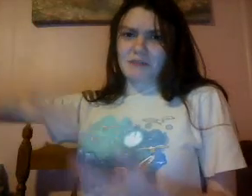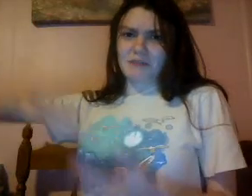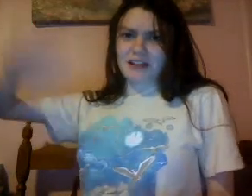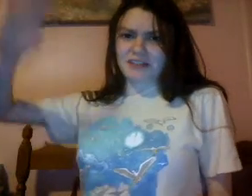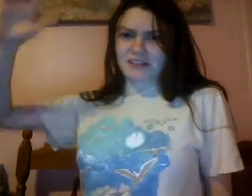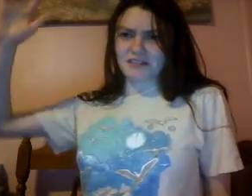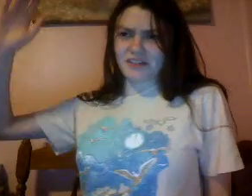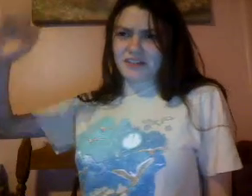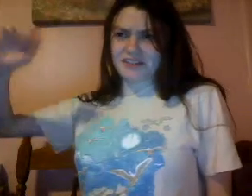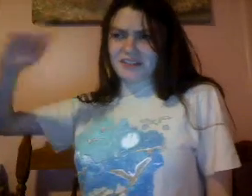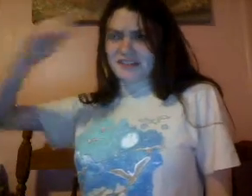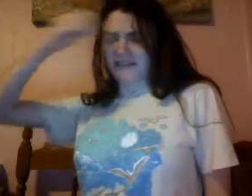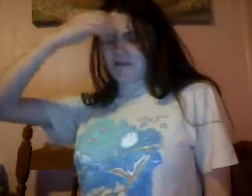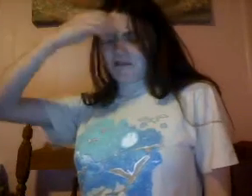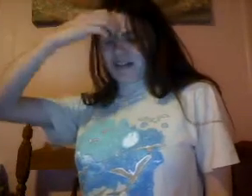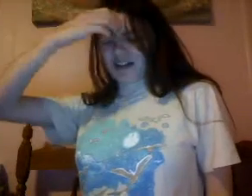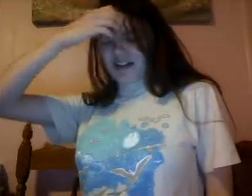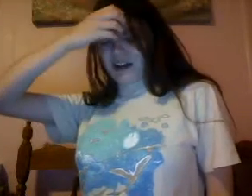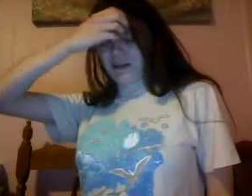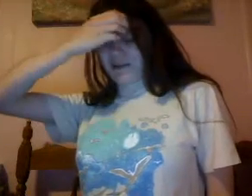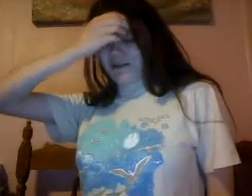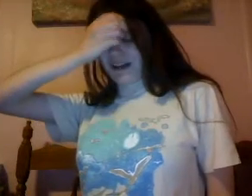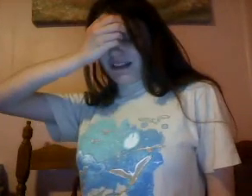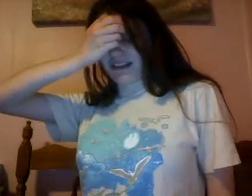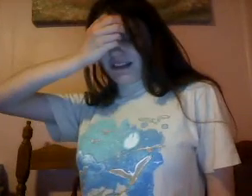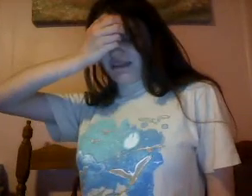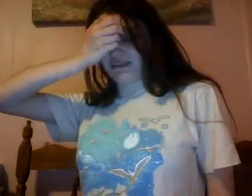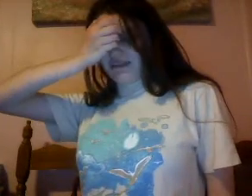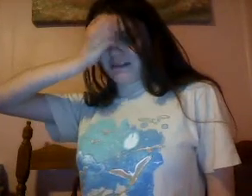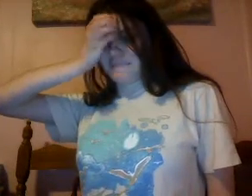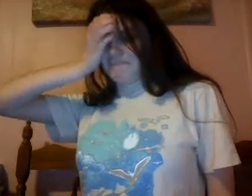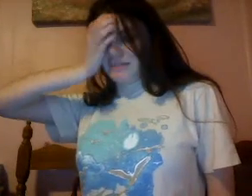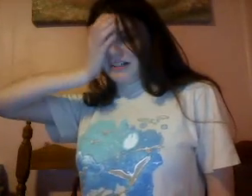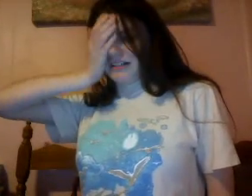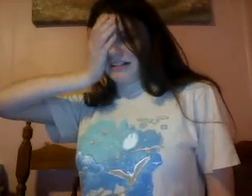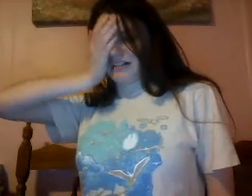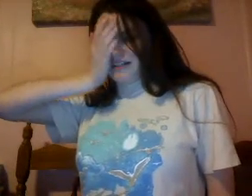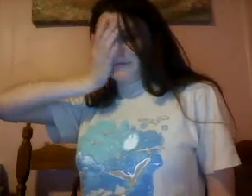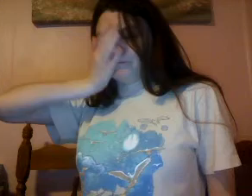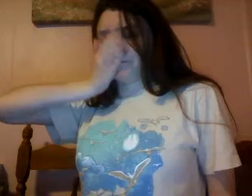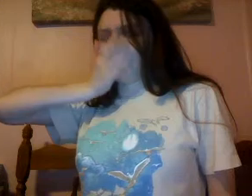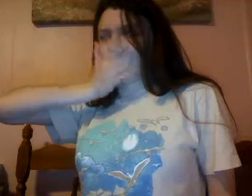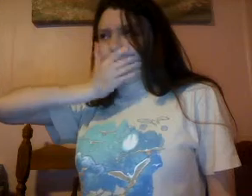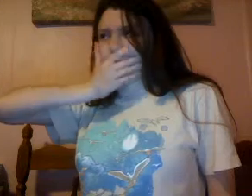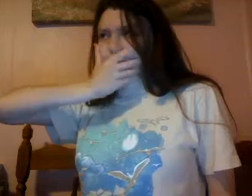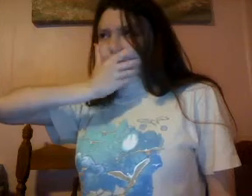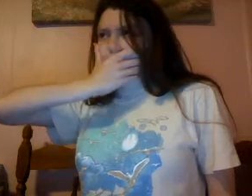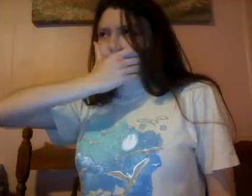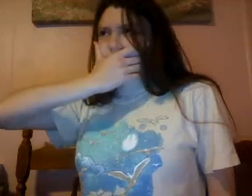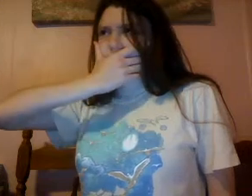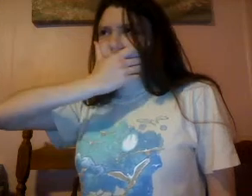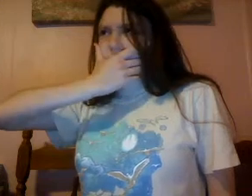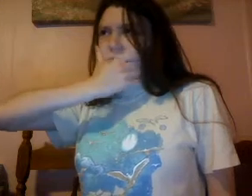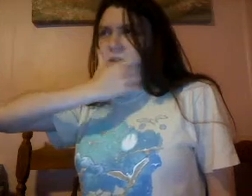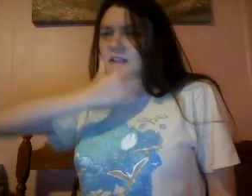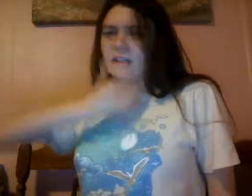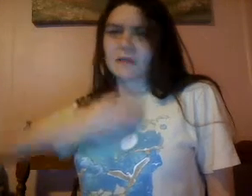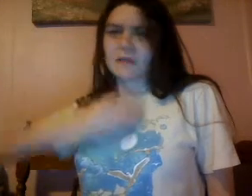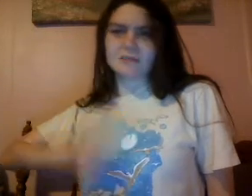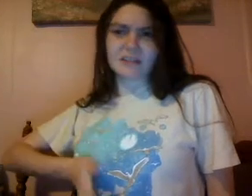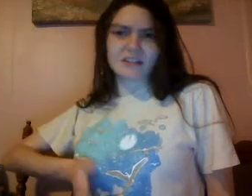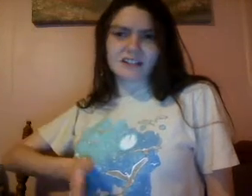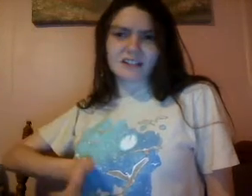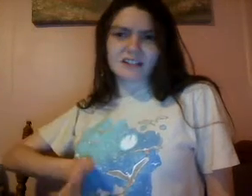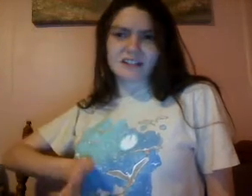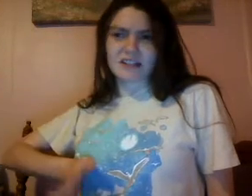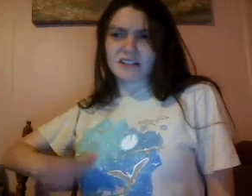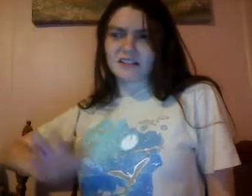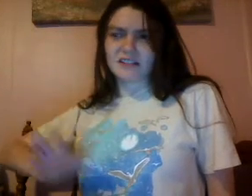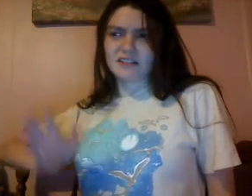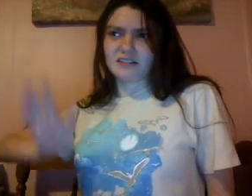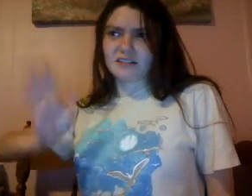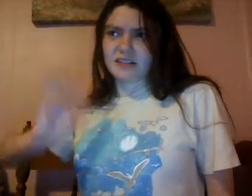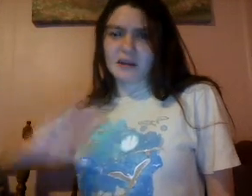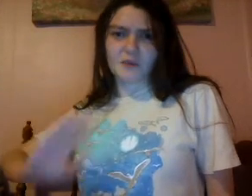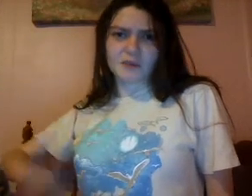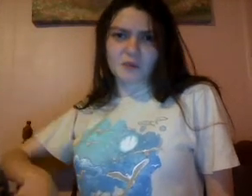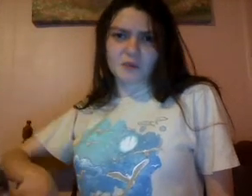master list, and because I copied and pasted it from my, um, table of contents, I didn't count those words